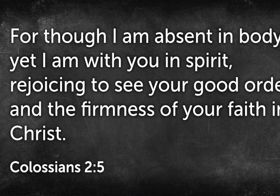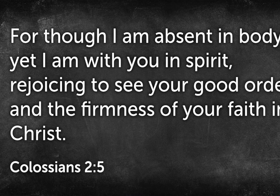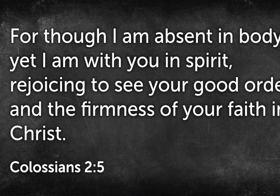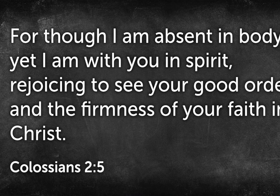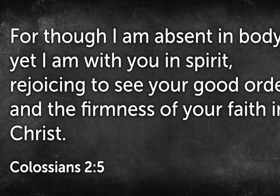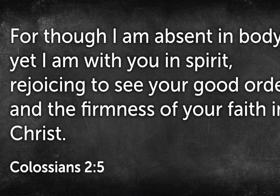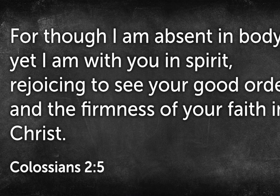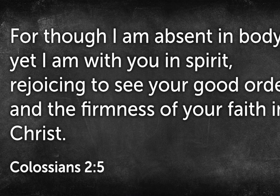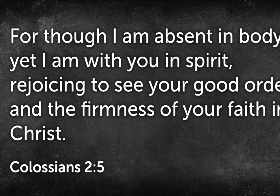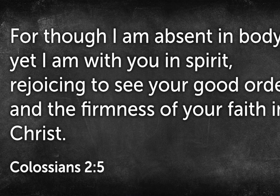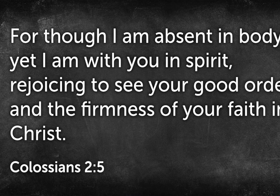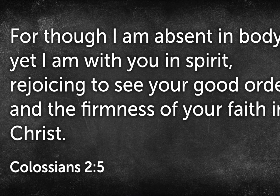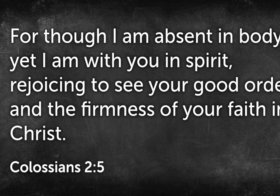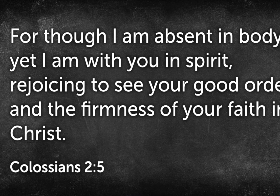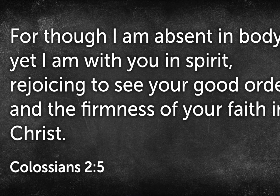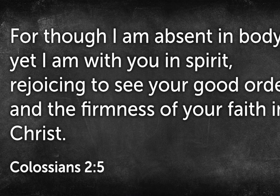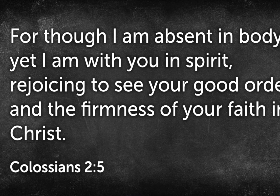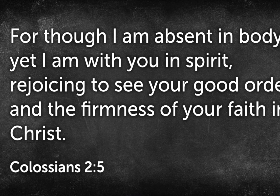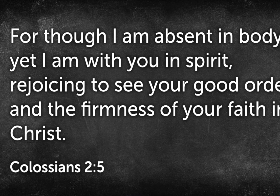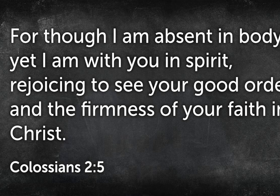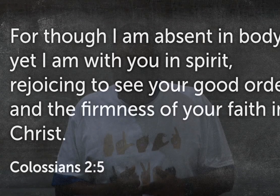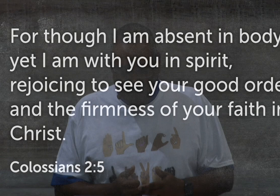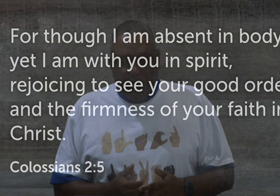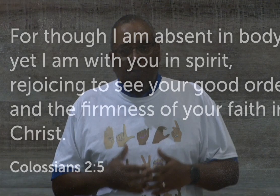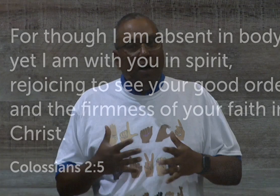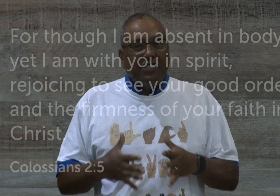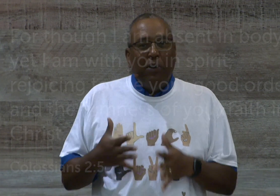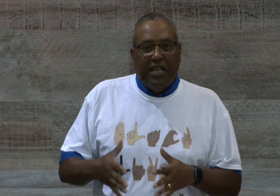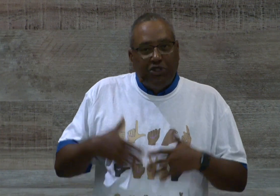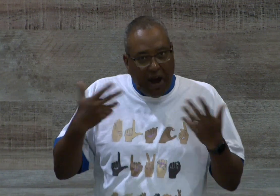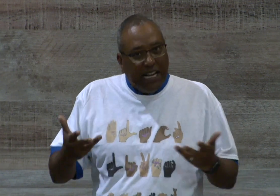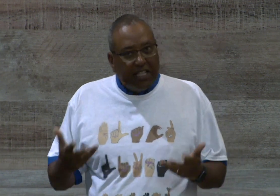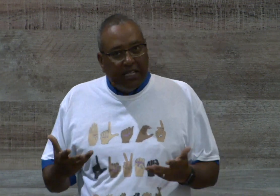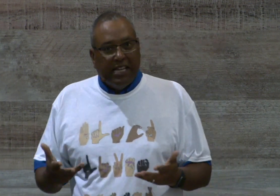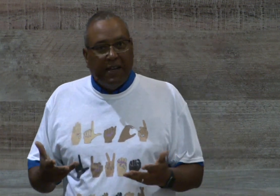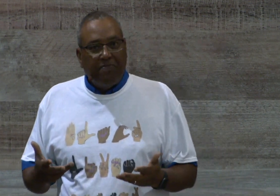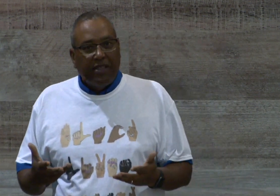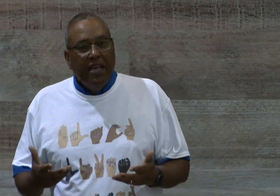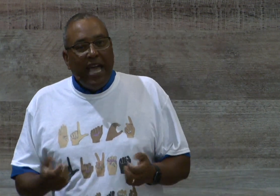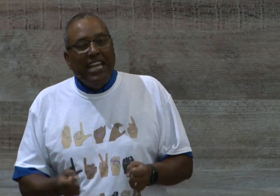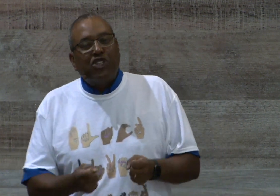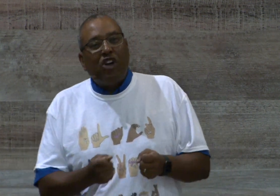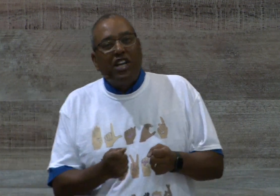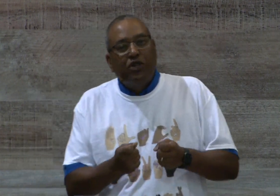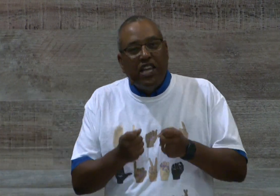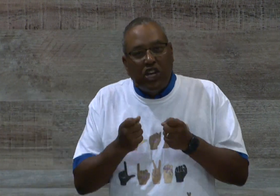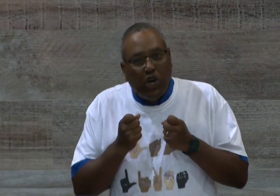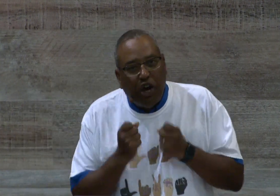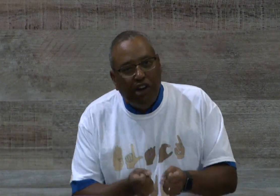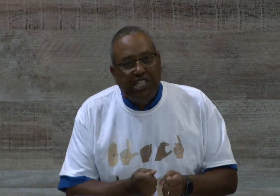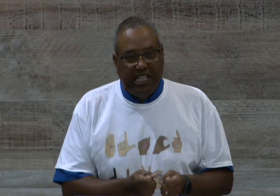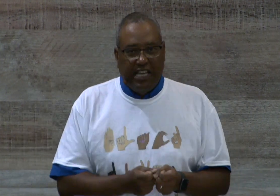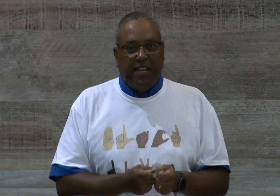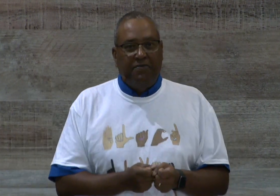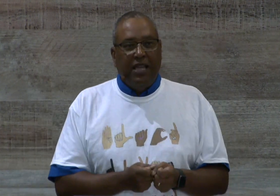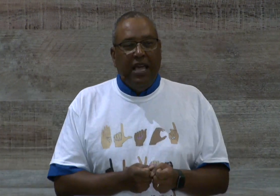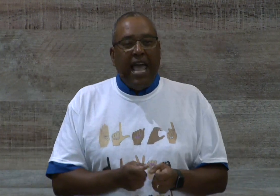your faith in Christ. So Paul's not what he's writing to them and he's trying to encourage them. Hey,